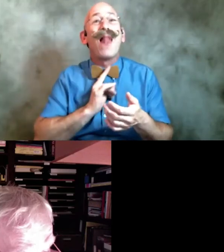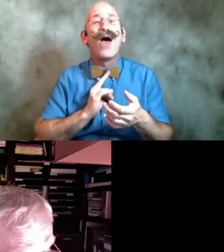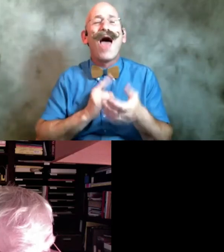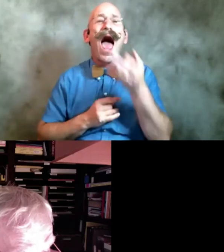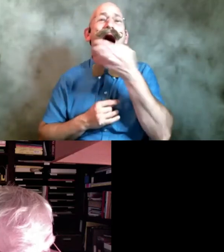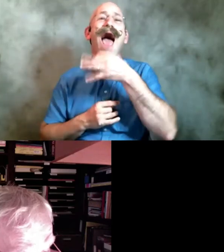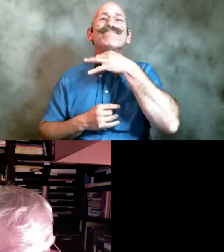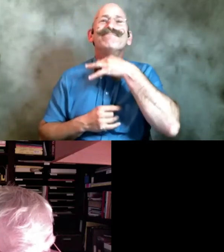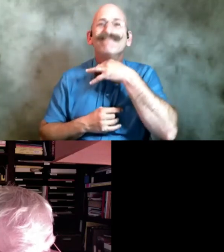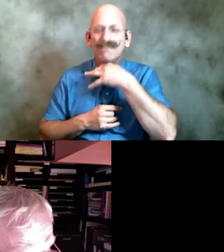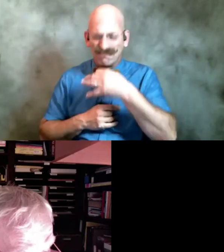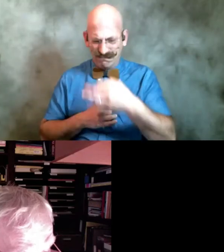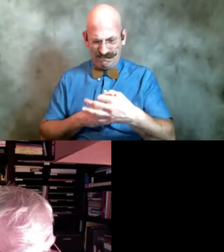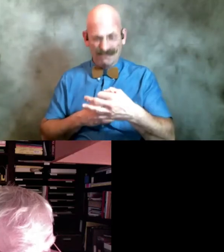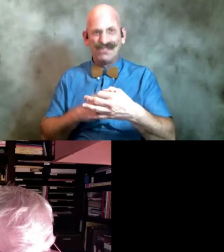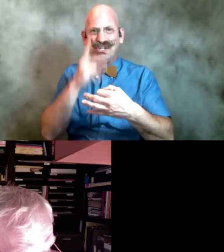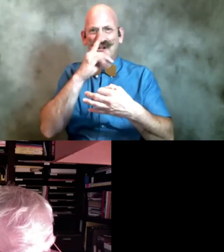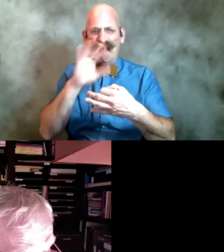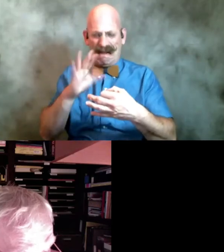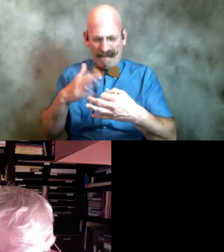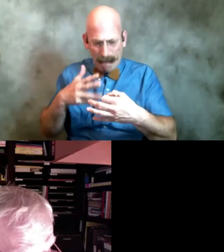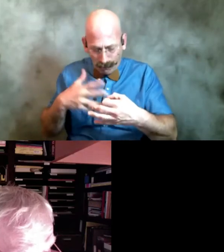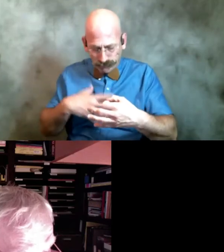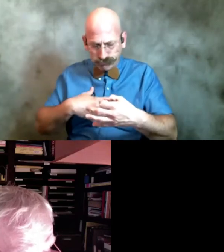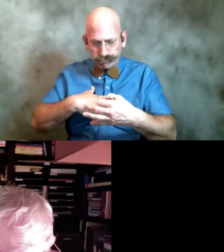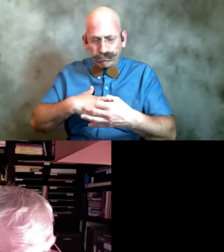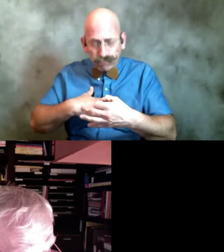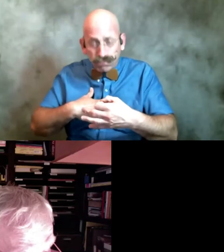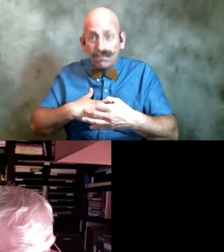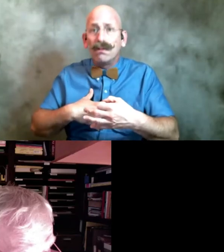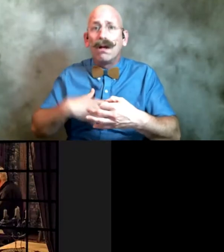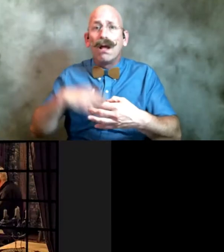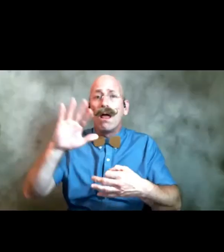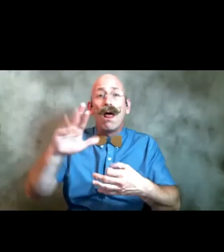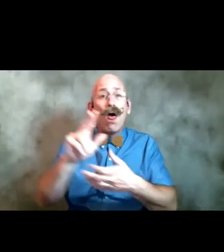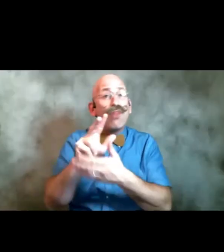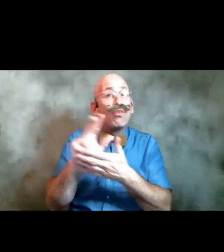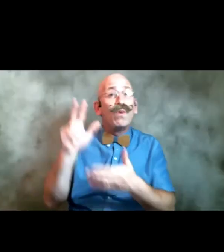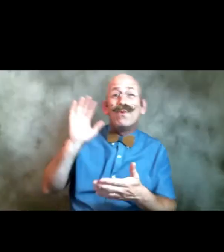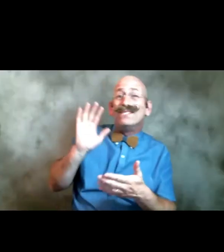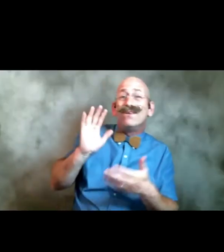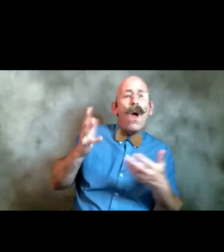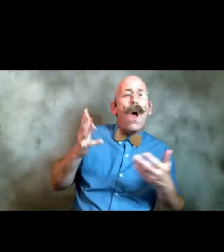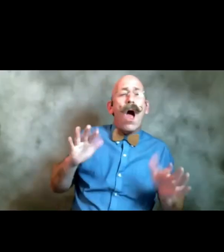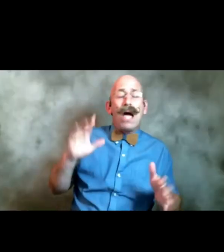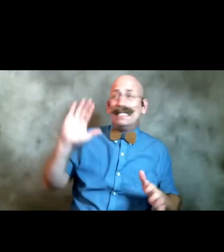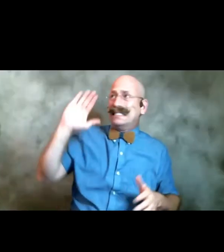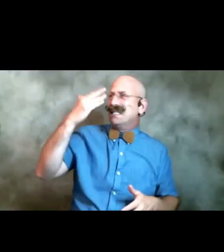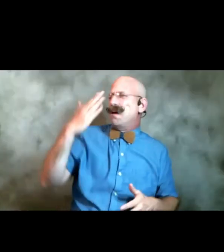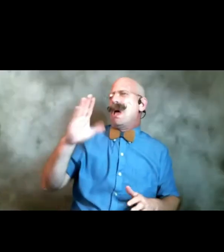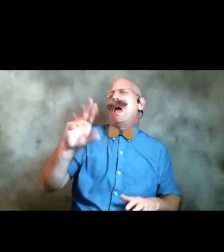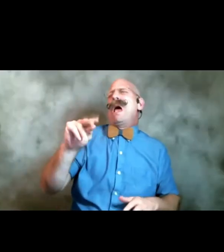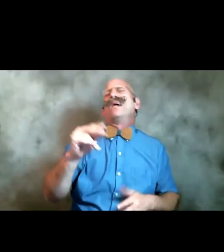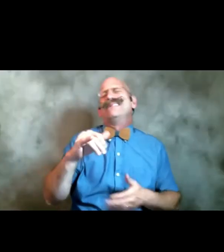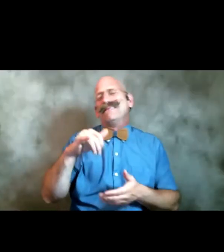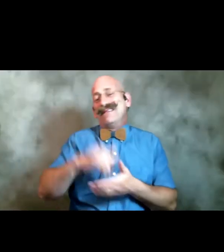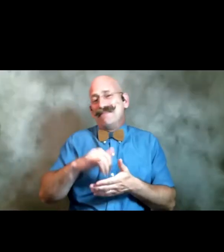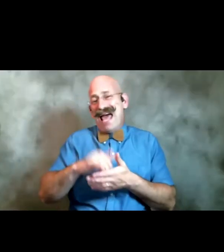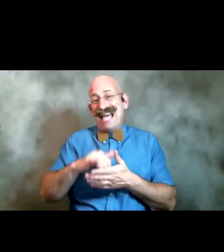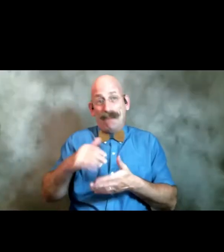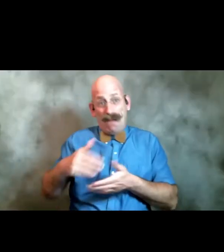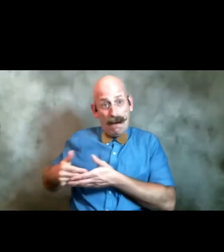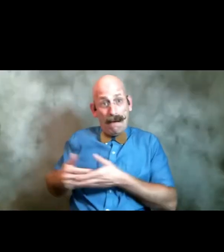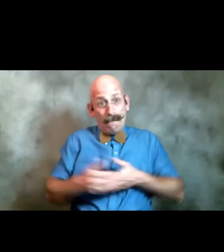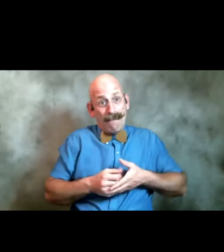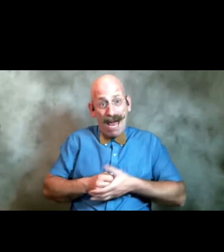cadaverous three weeks before it had seemed impossible that a baby could exit through the